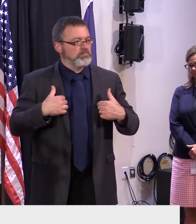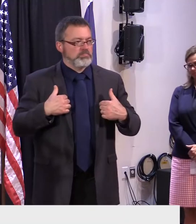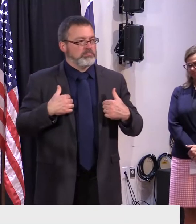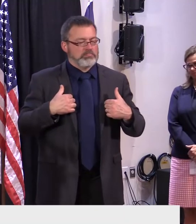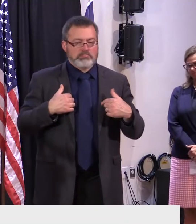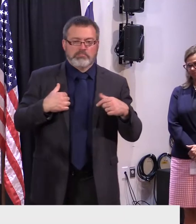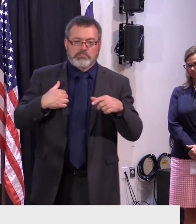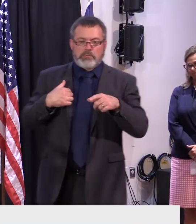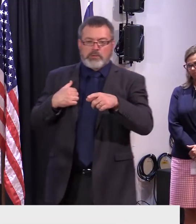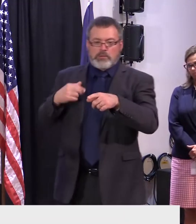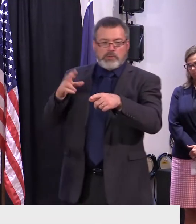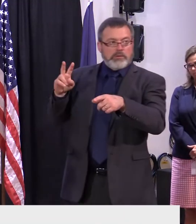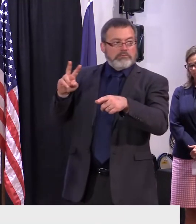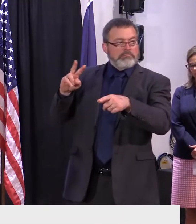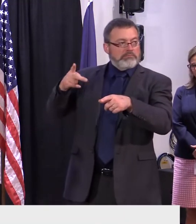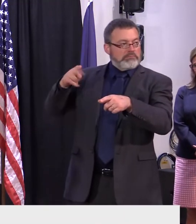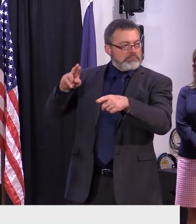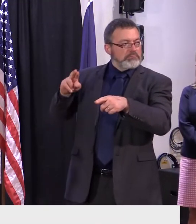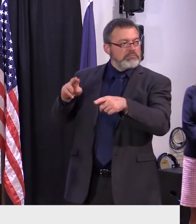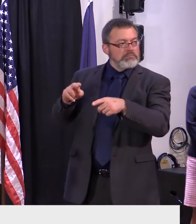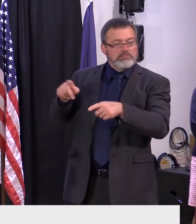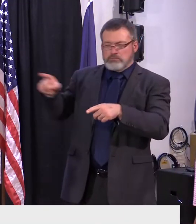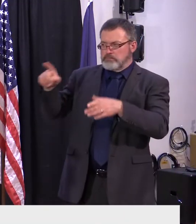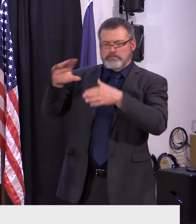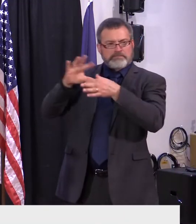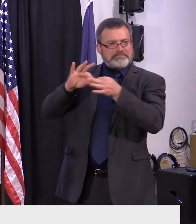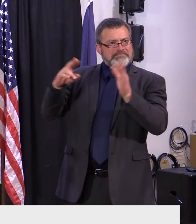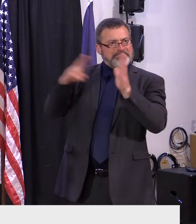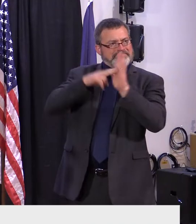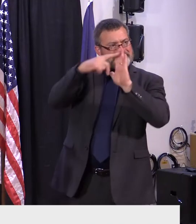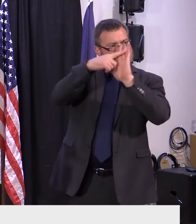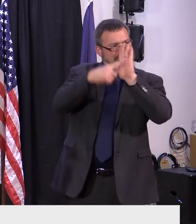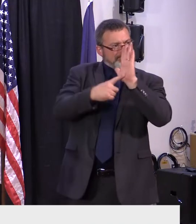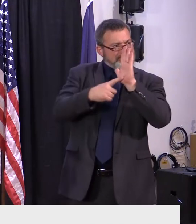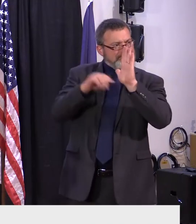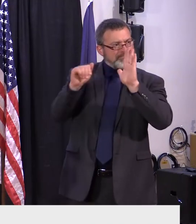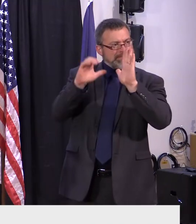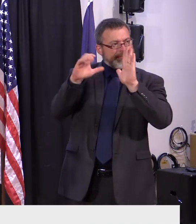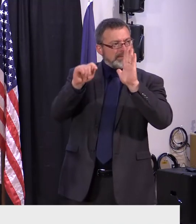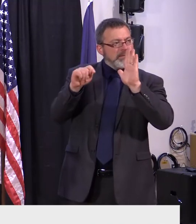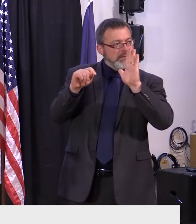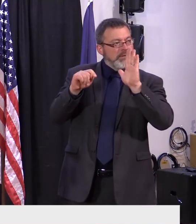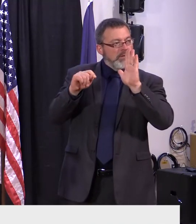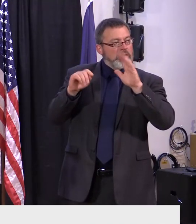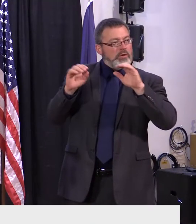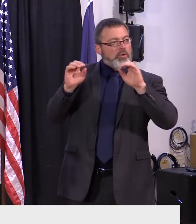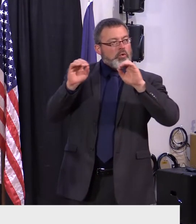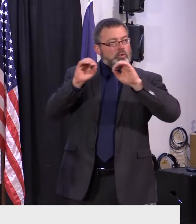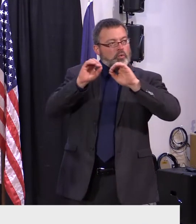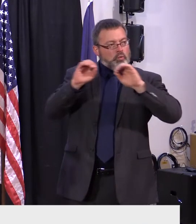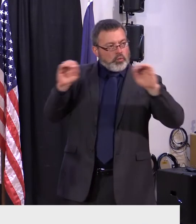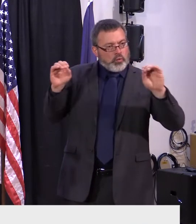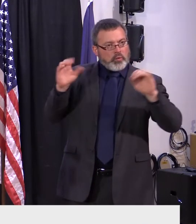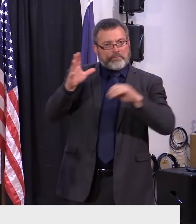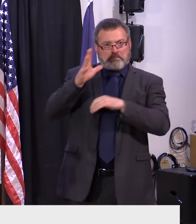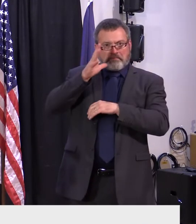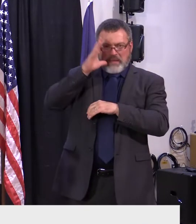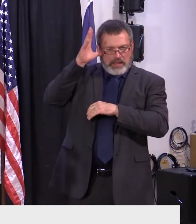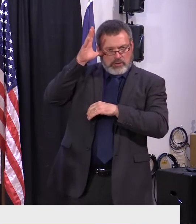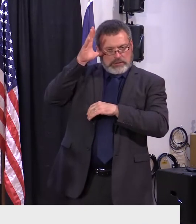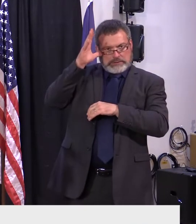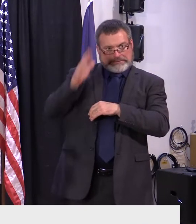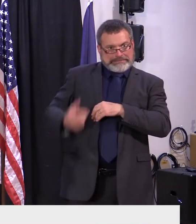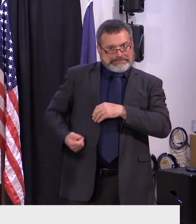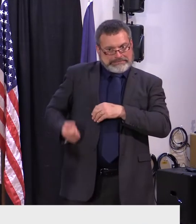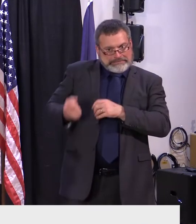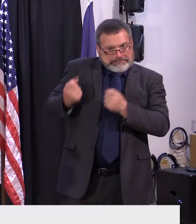enshrines, as a mandate, that no parent shall spend more than 10% of its